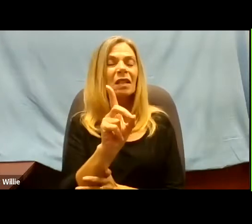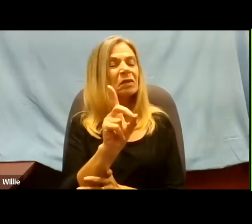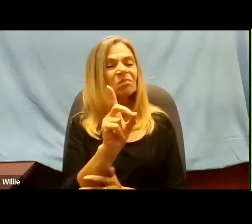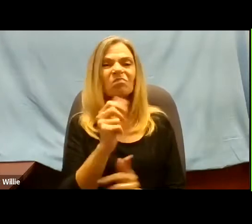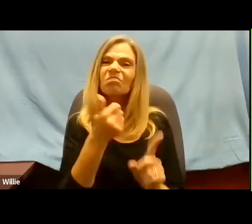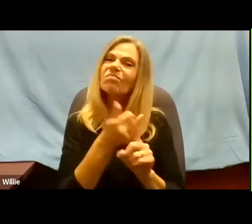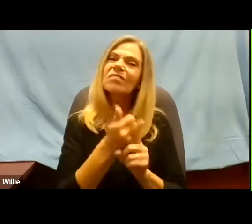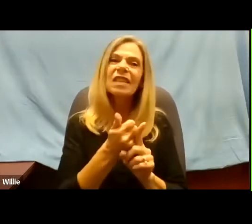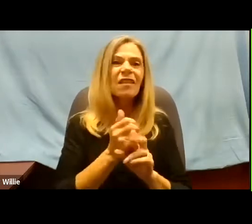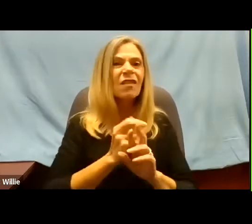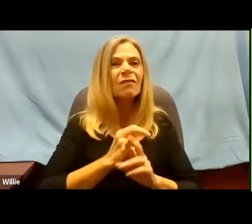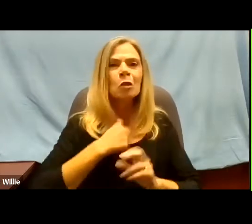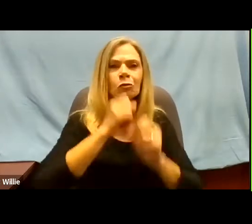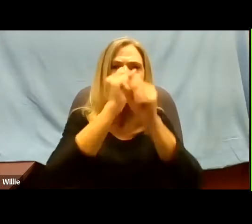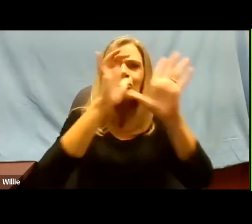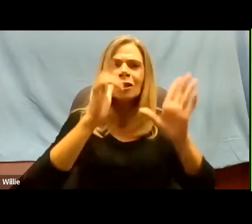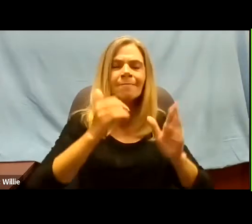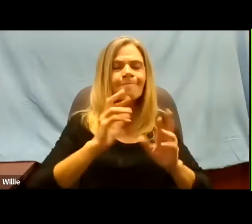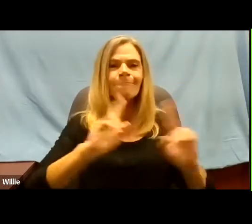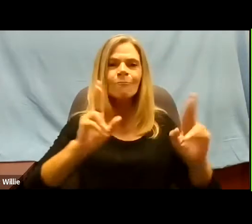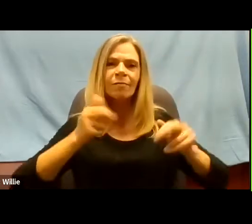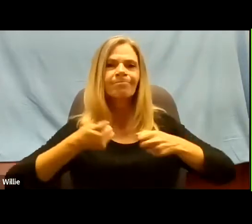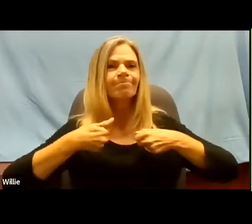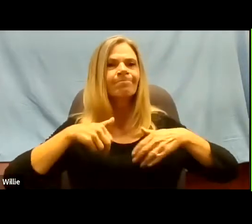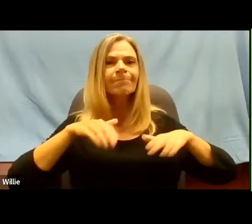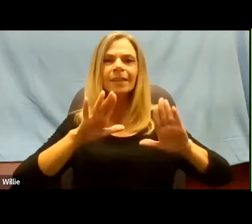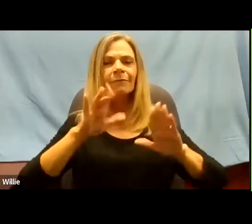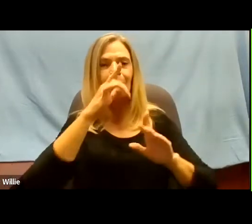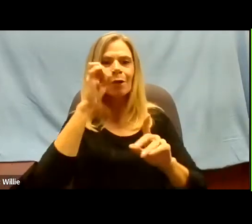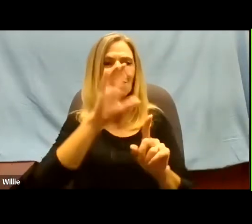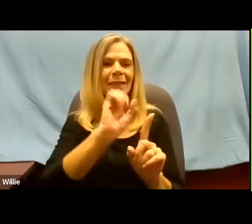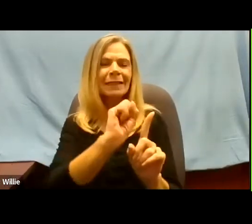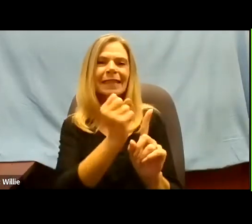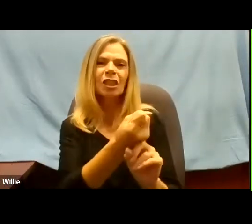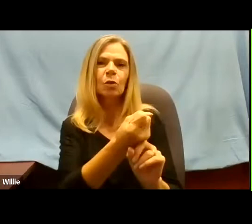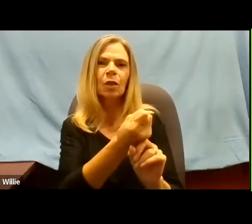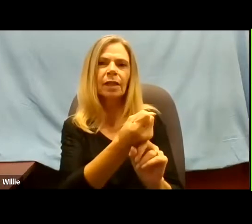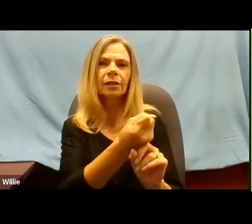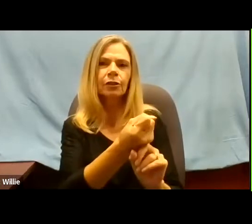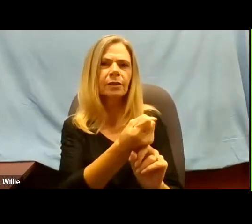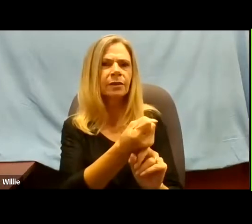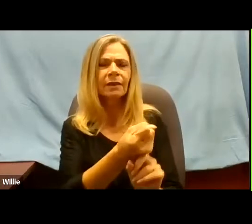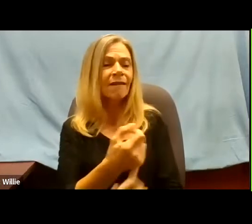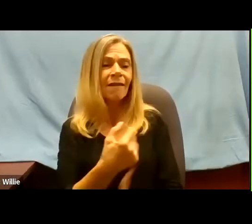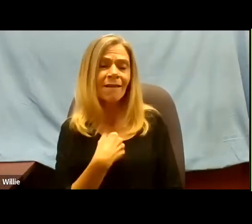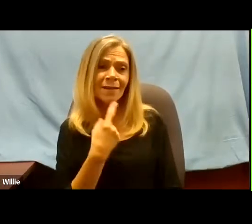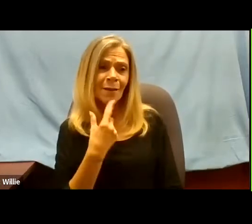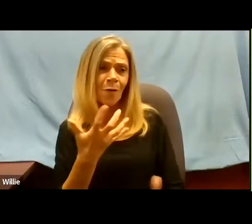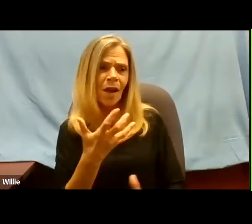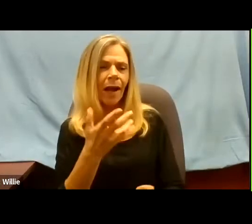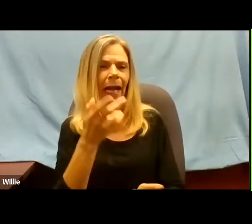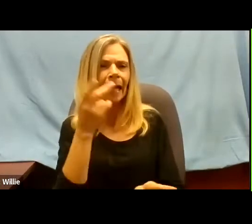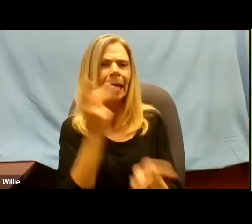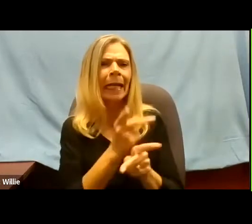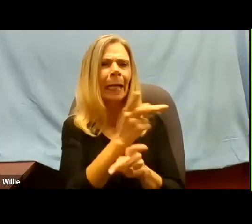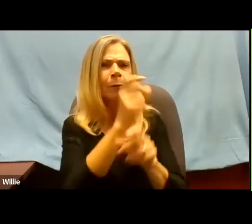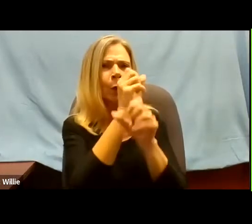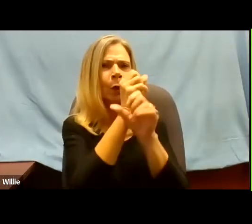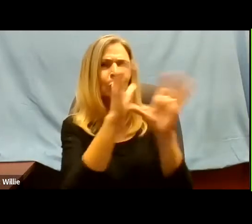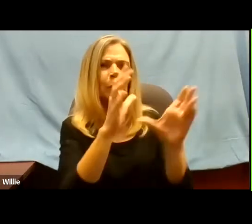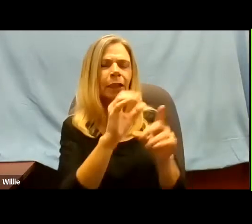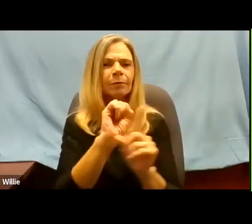dreams because of their circumstances and say, keep those dreams. Let's change your